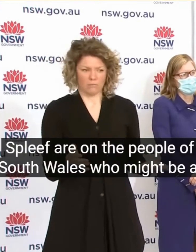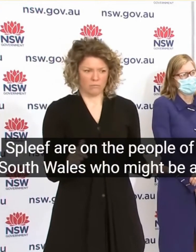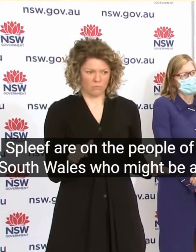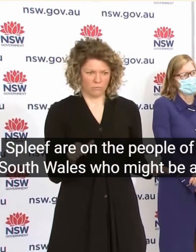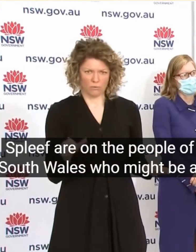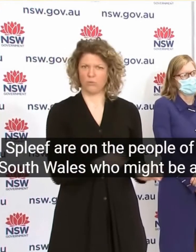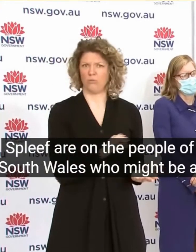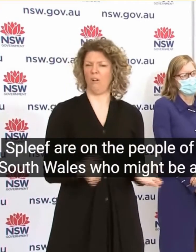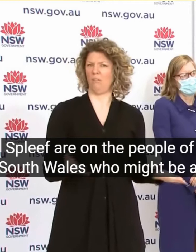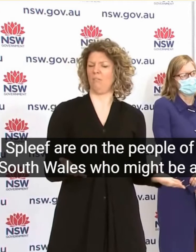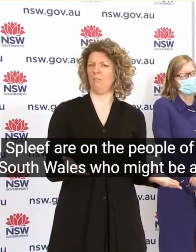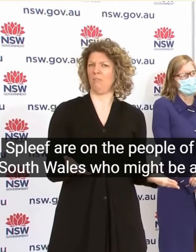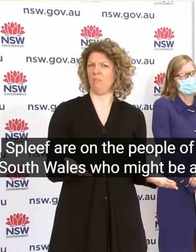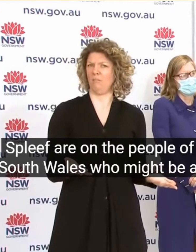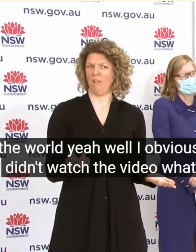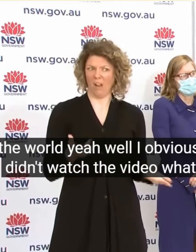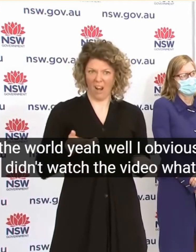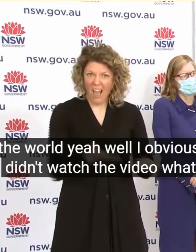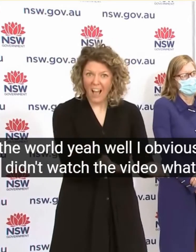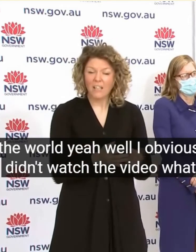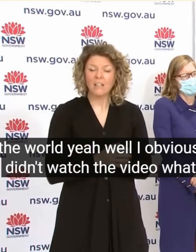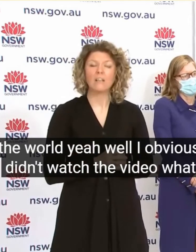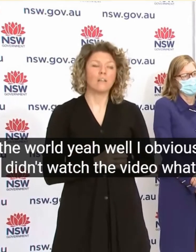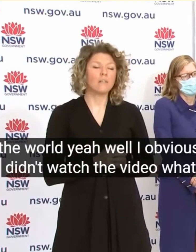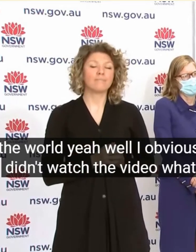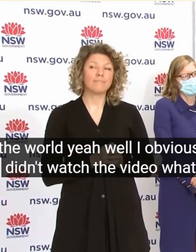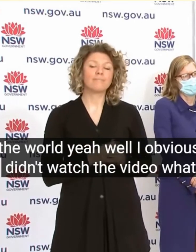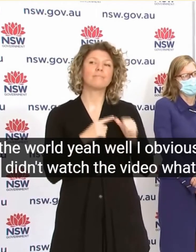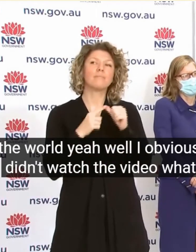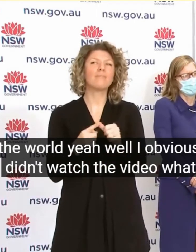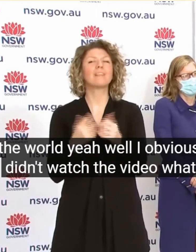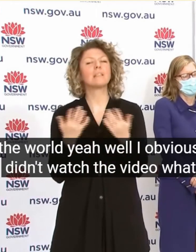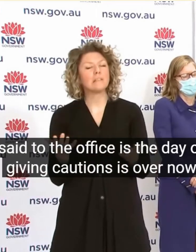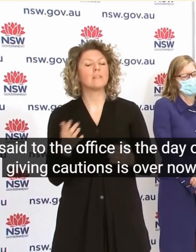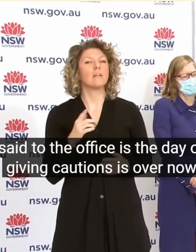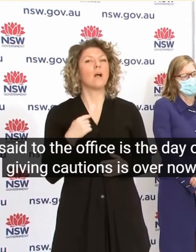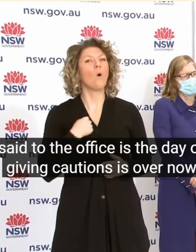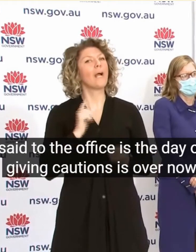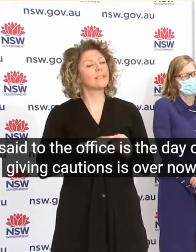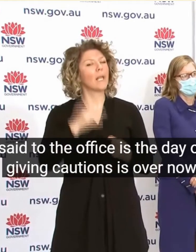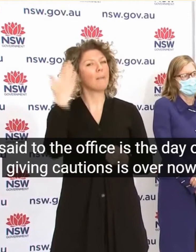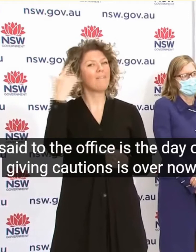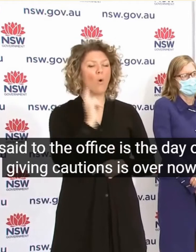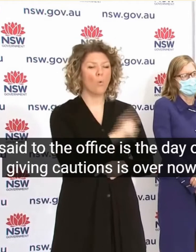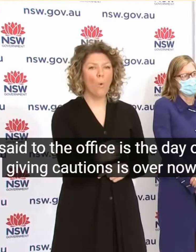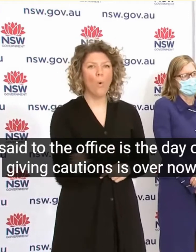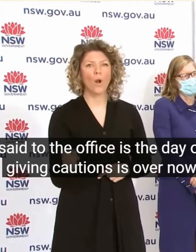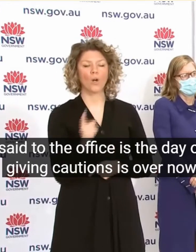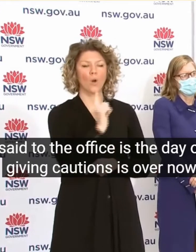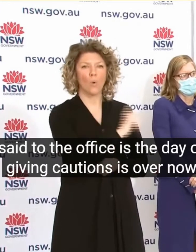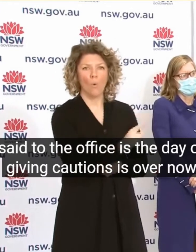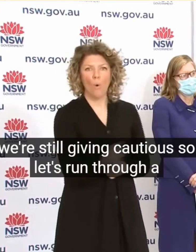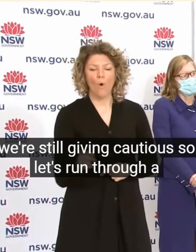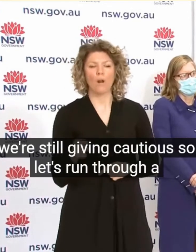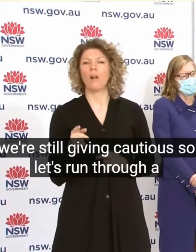What I Said To The Officers Is The Day Of Giving Cautions Is Over Now We Are Still Giving Cautions So Let's Run Through A Police